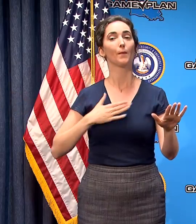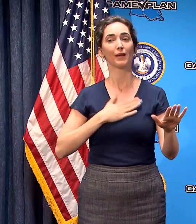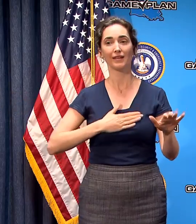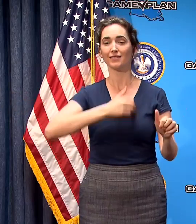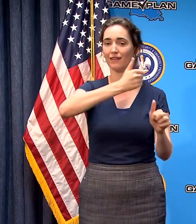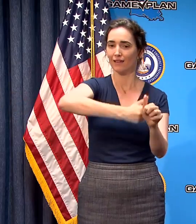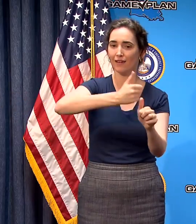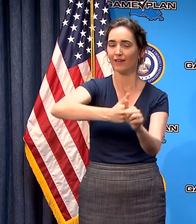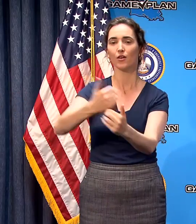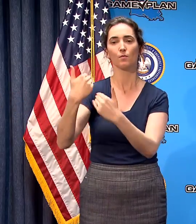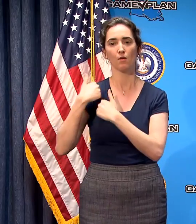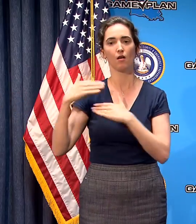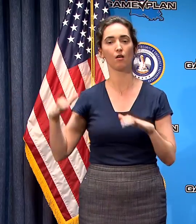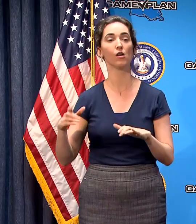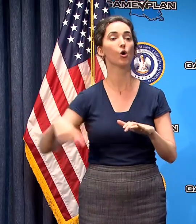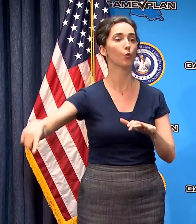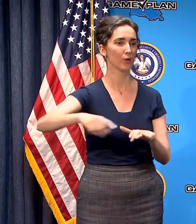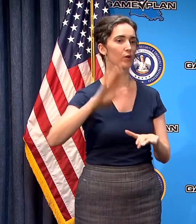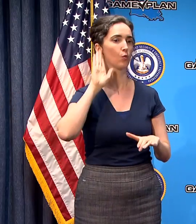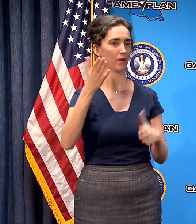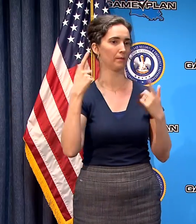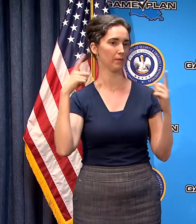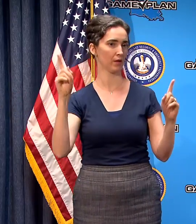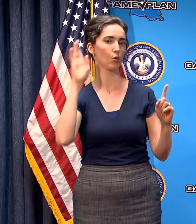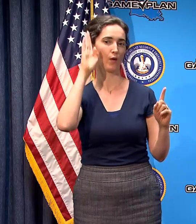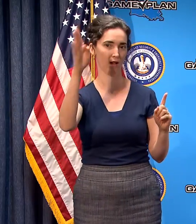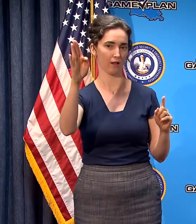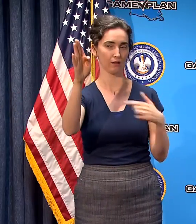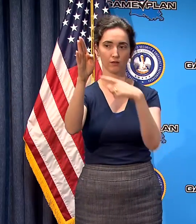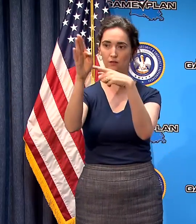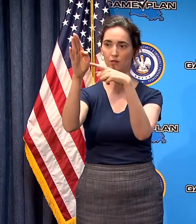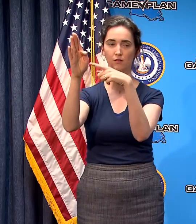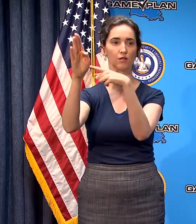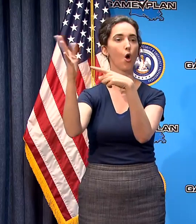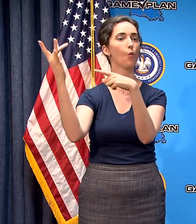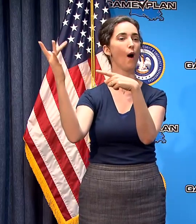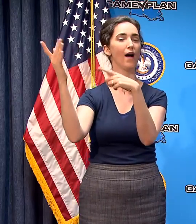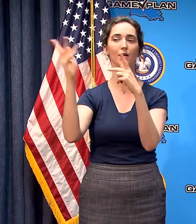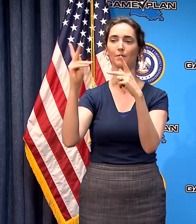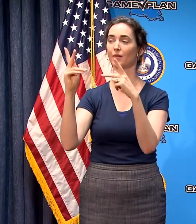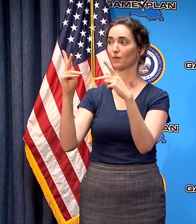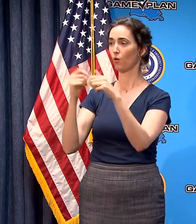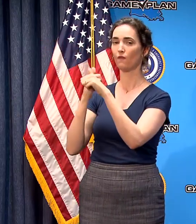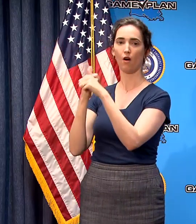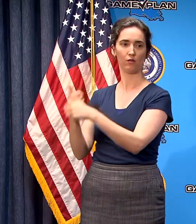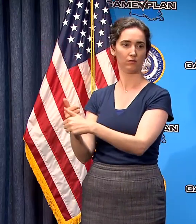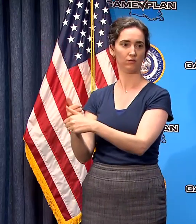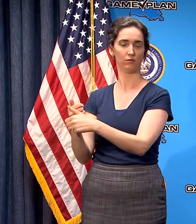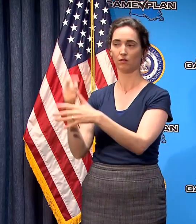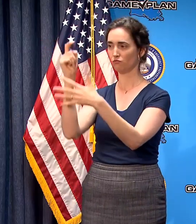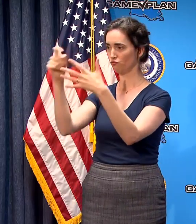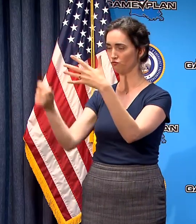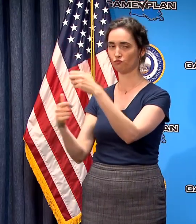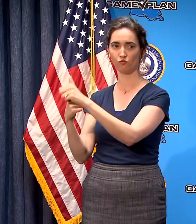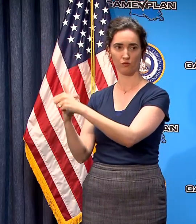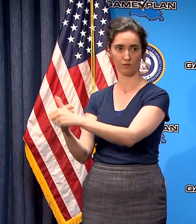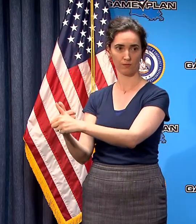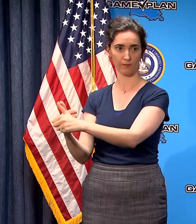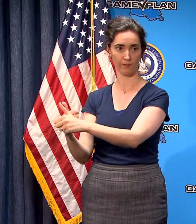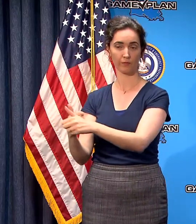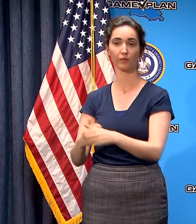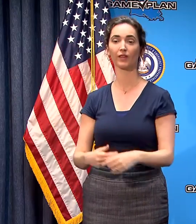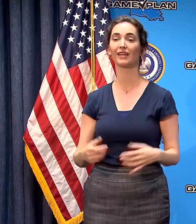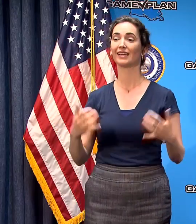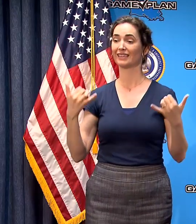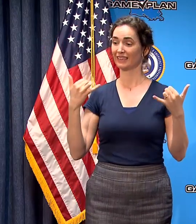we're going to be successful but we're going to be successful because people do what they're being asked to do and the sooner we